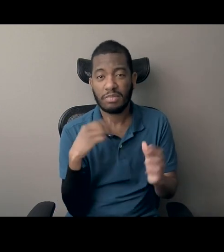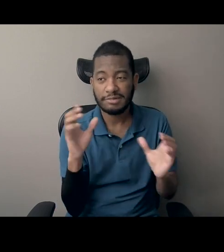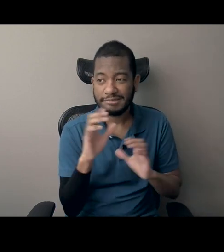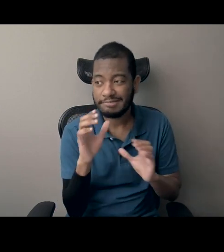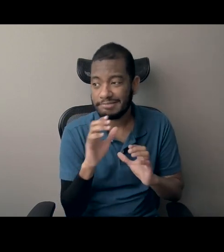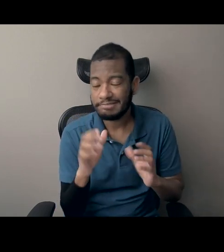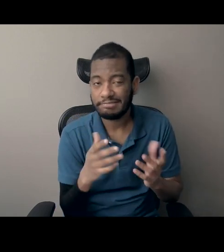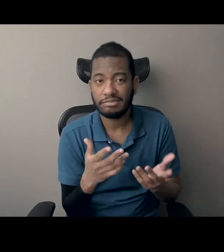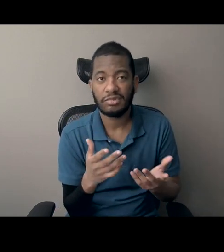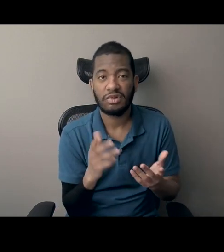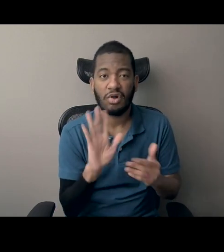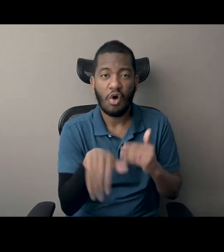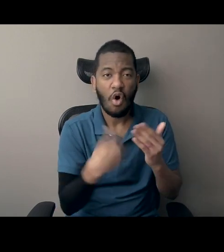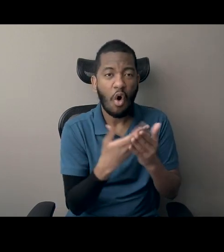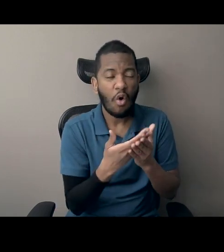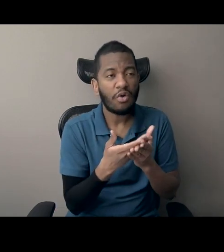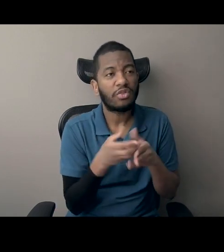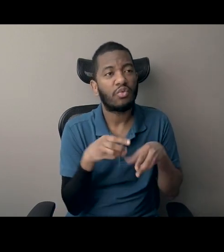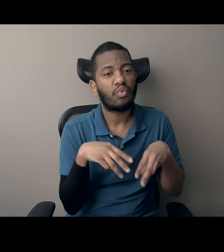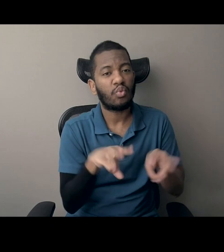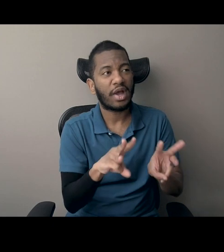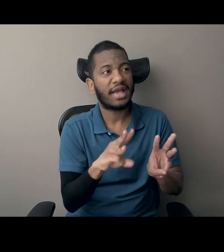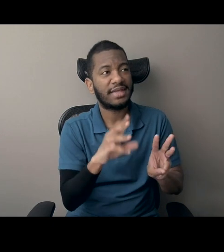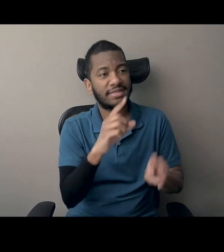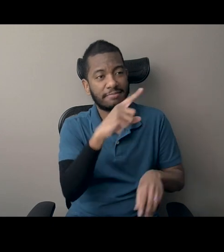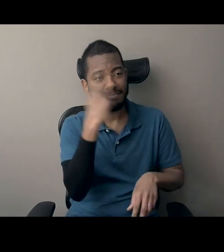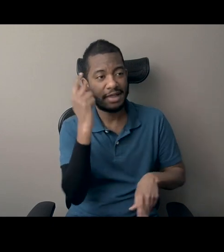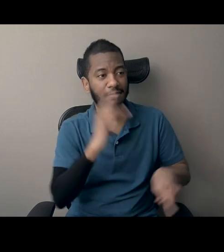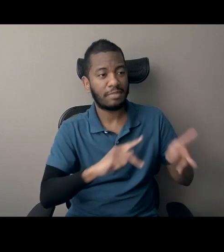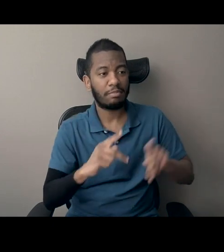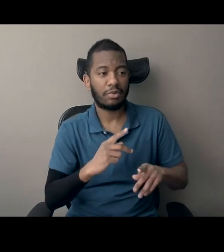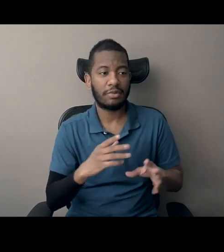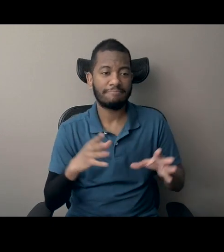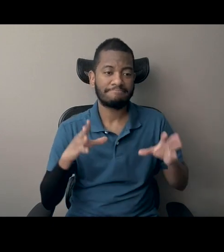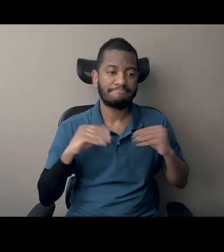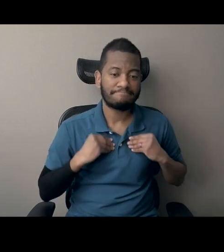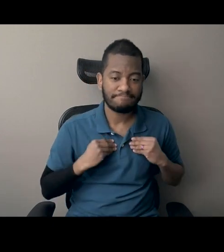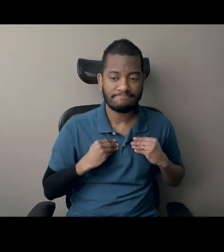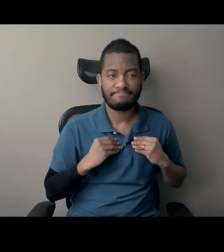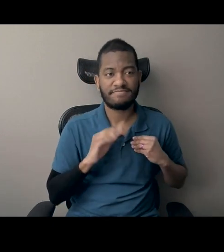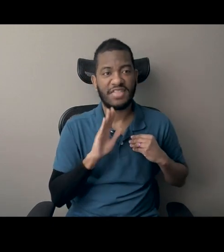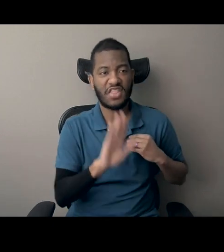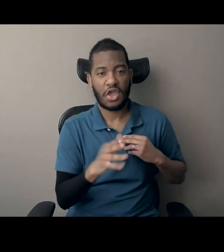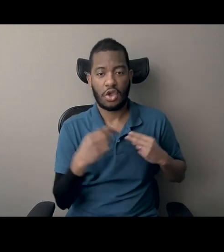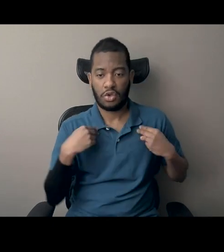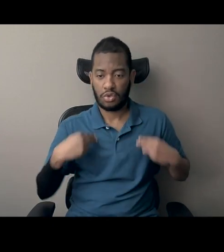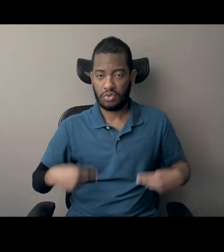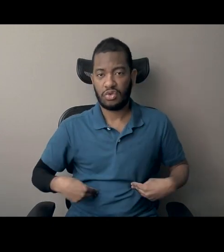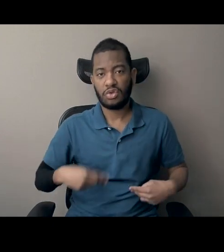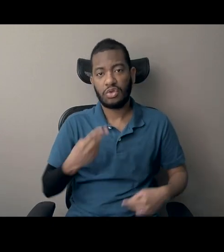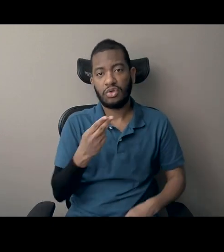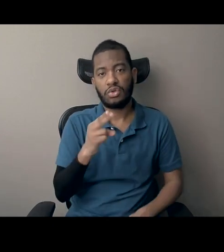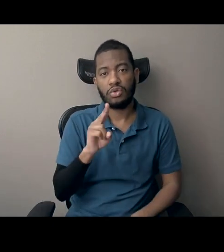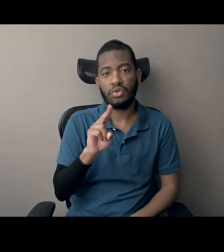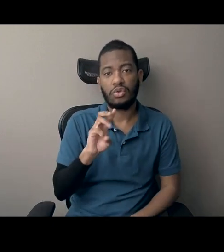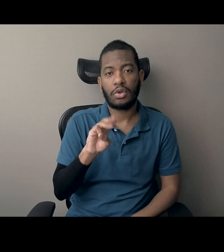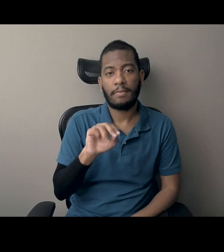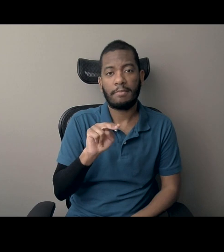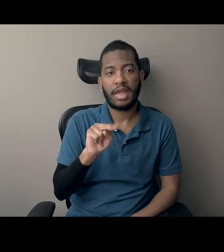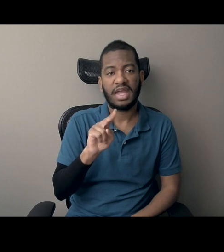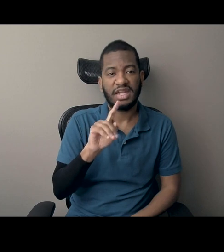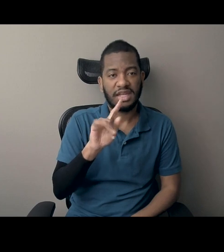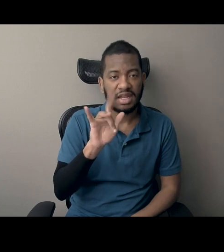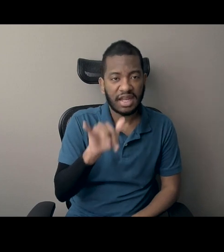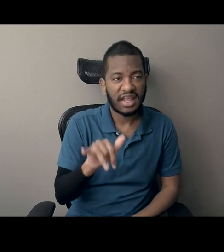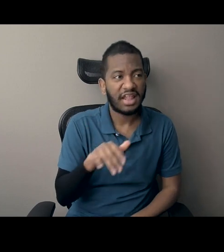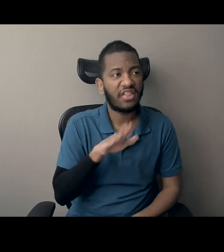Black people embrace their humanity and their rights as citizens and taking ownership of that. I found all of that